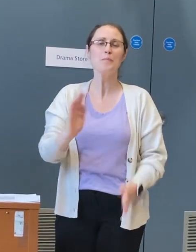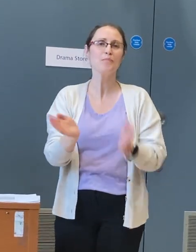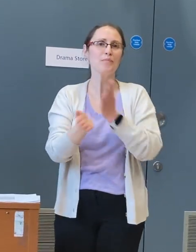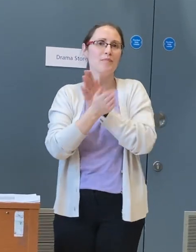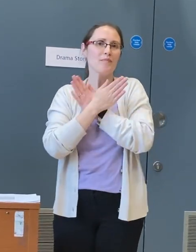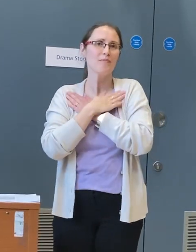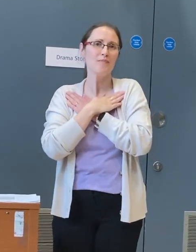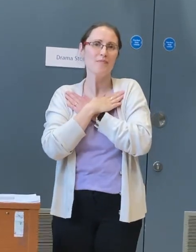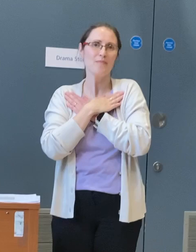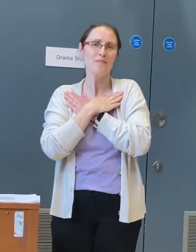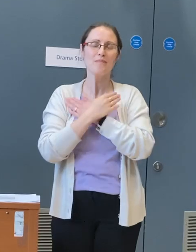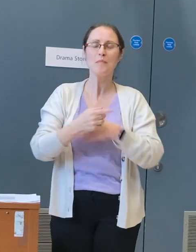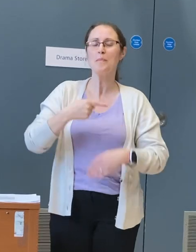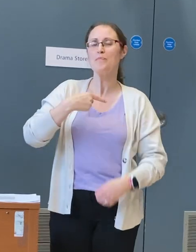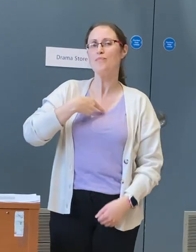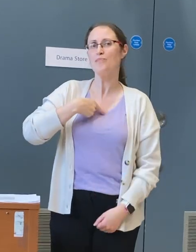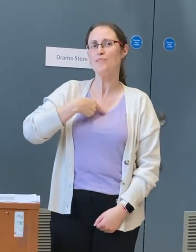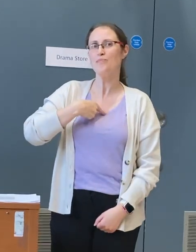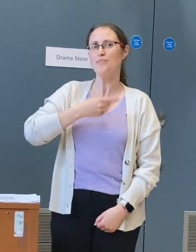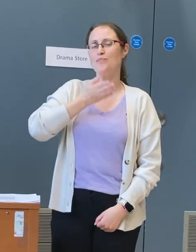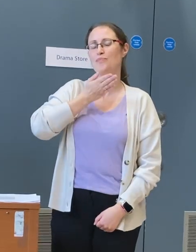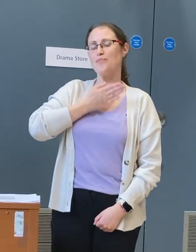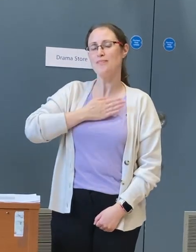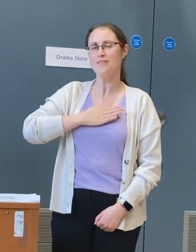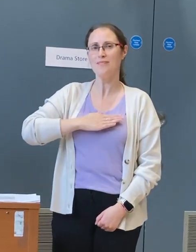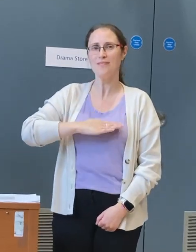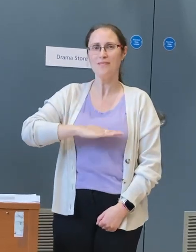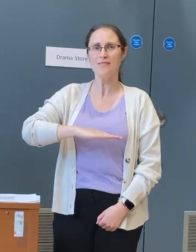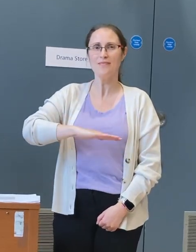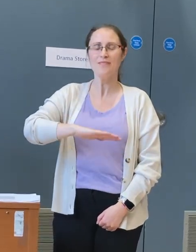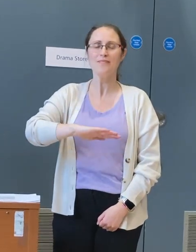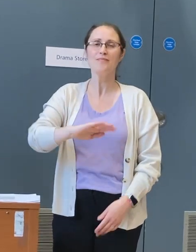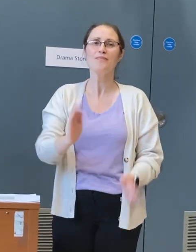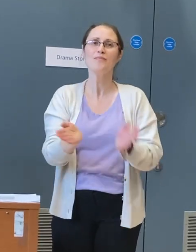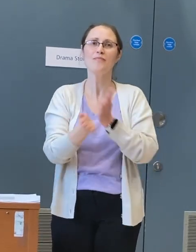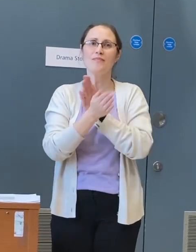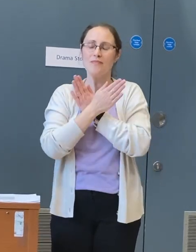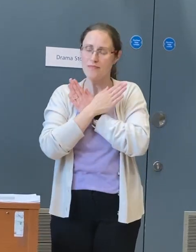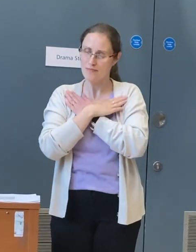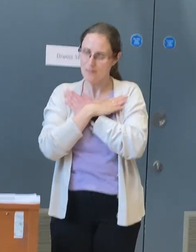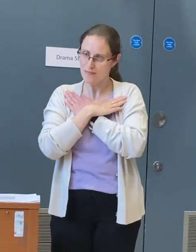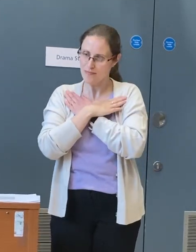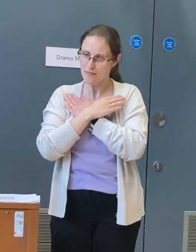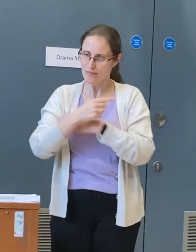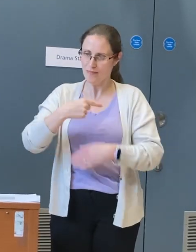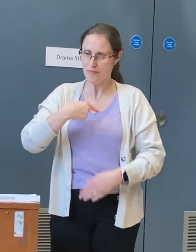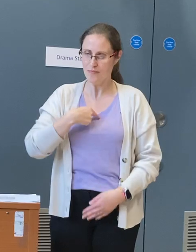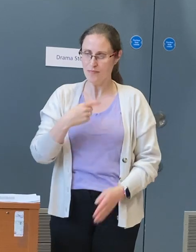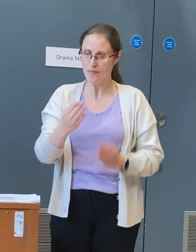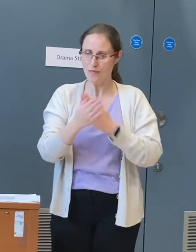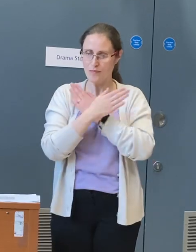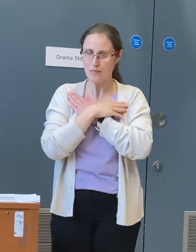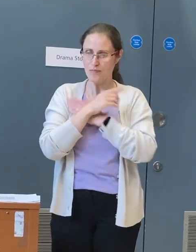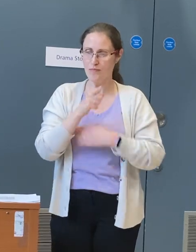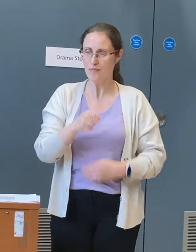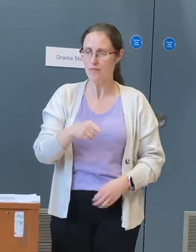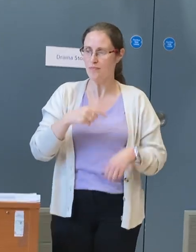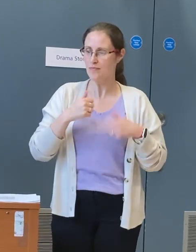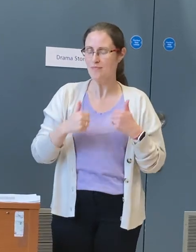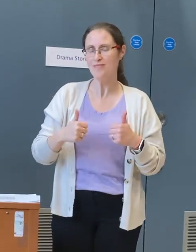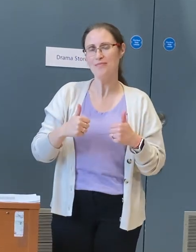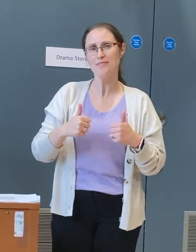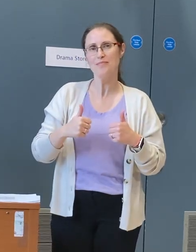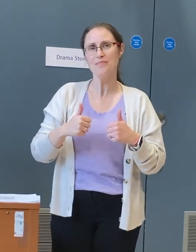for love, I would do anything for love. But I won't do